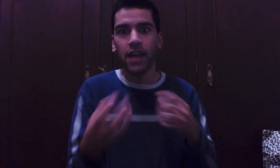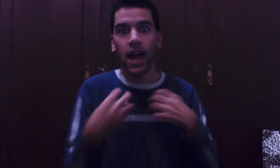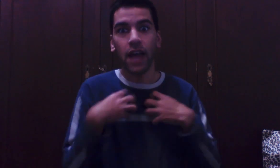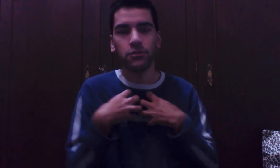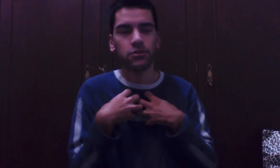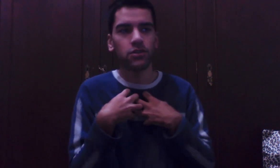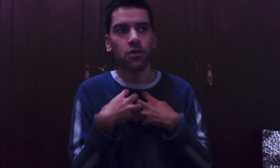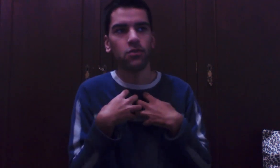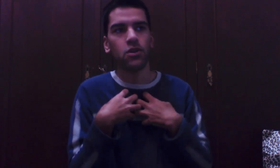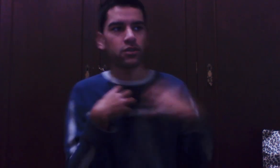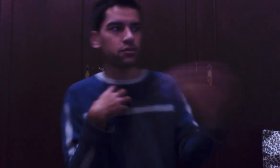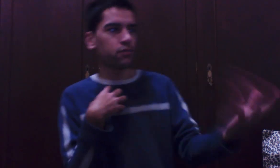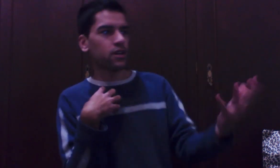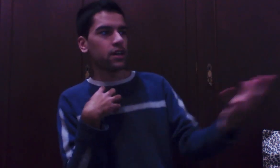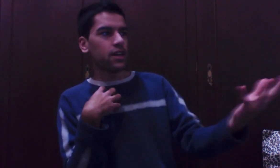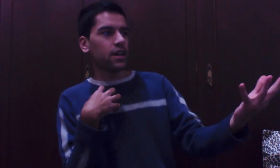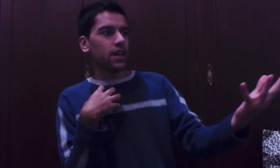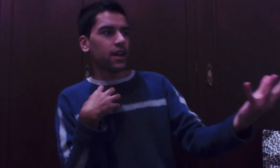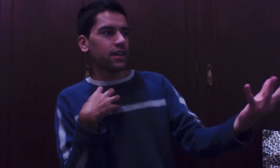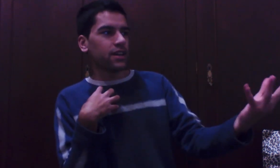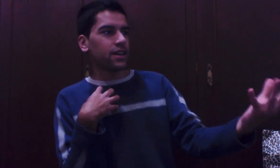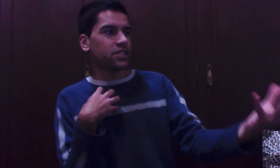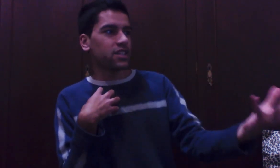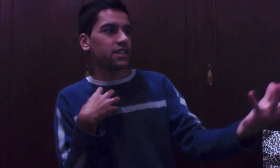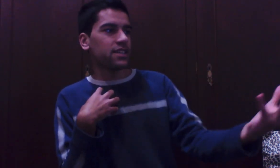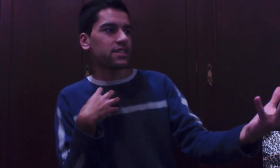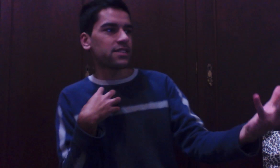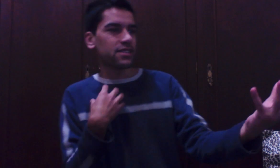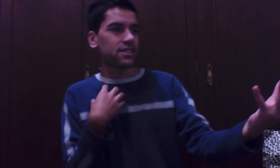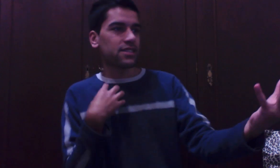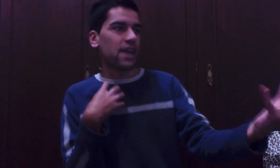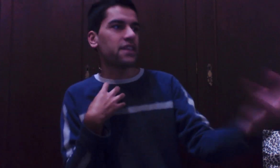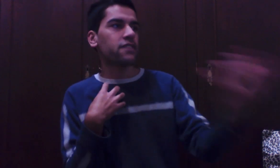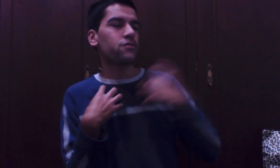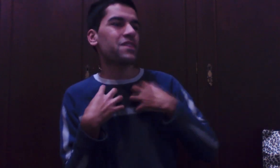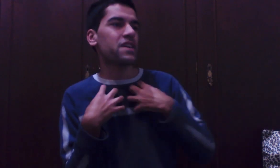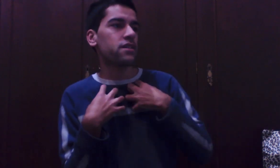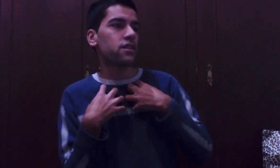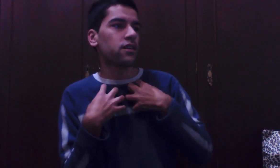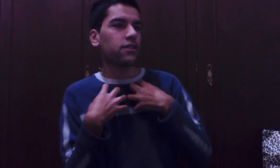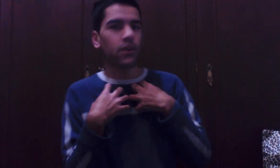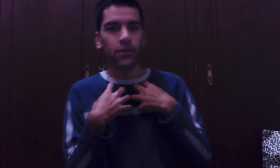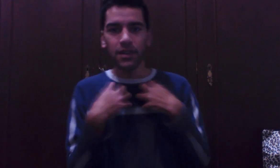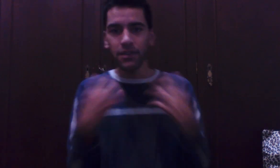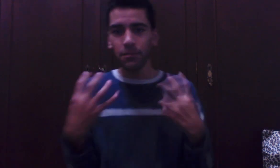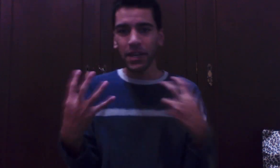I don't know which book She is sending to me, so it's pretty